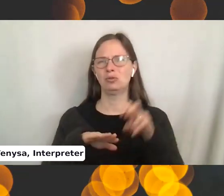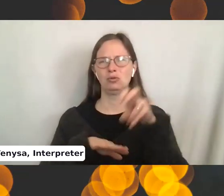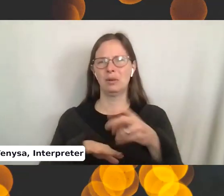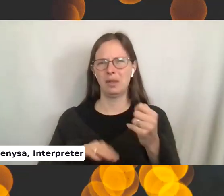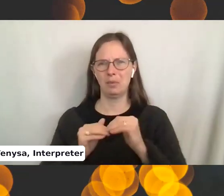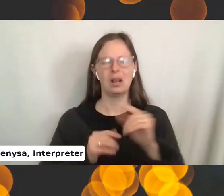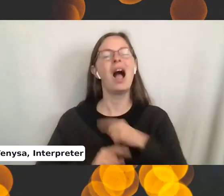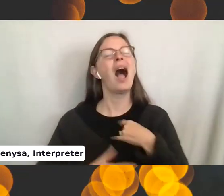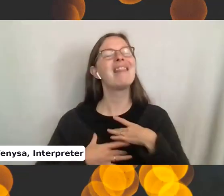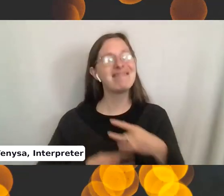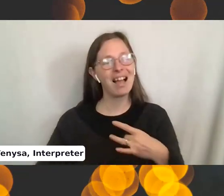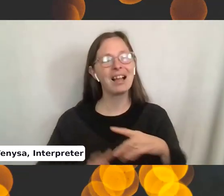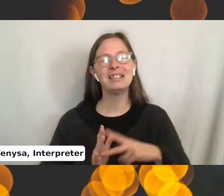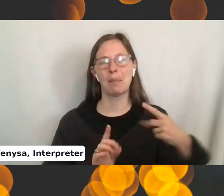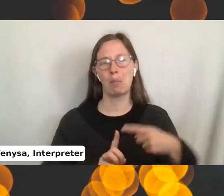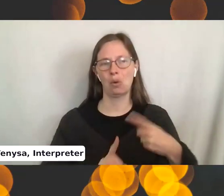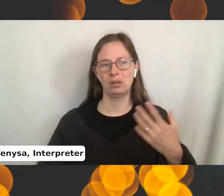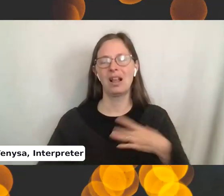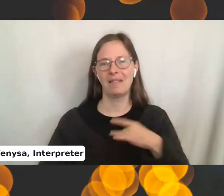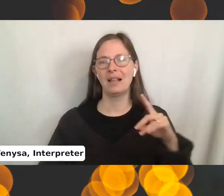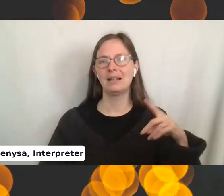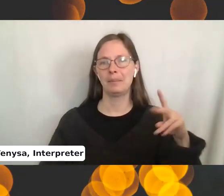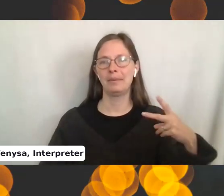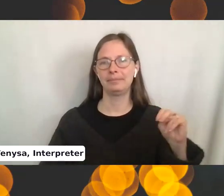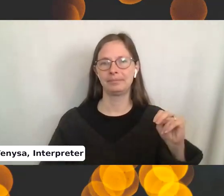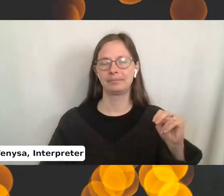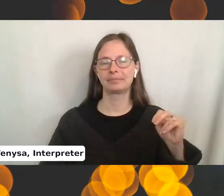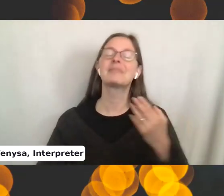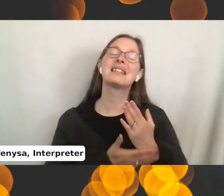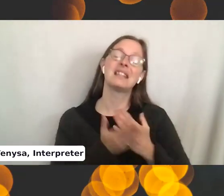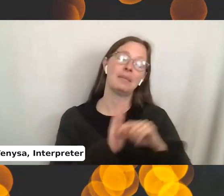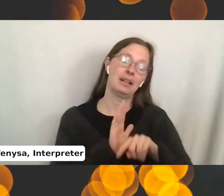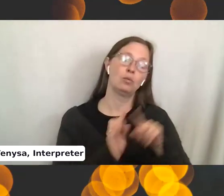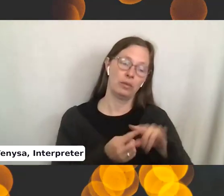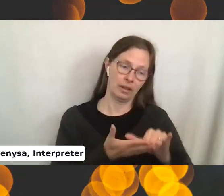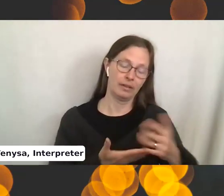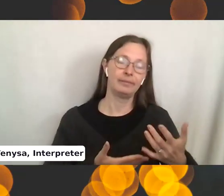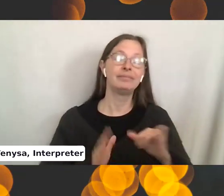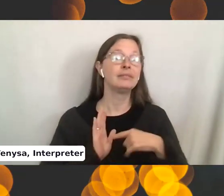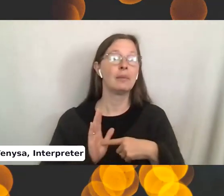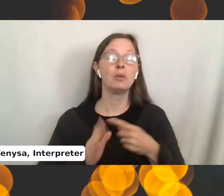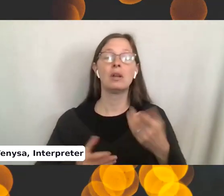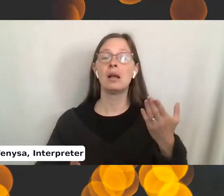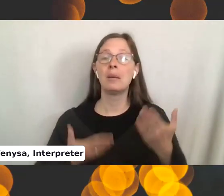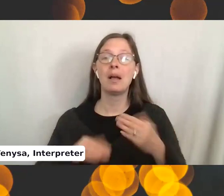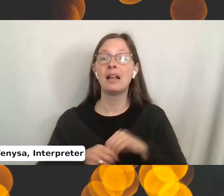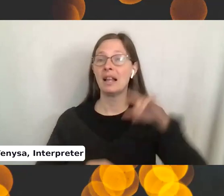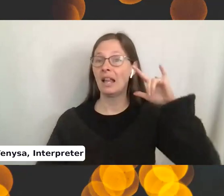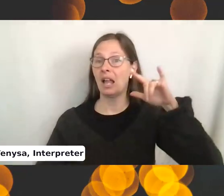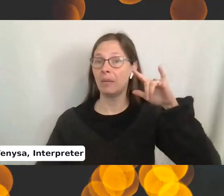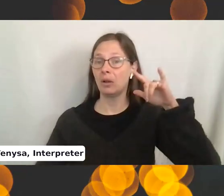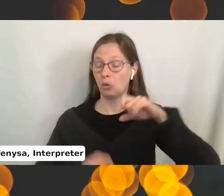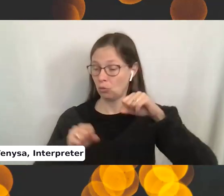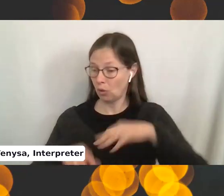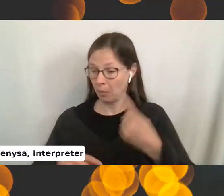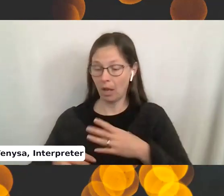the double pointed needles. There are downsides, for example, when, you know, you might be on an airplane and drop one and it